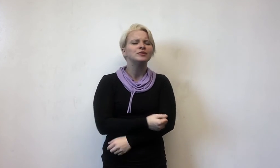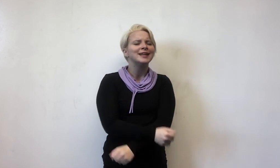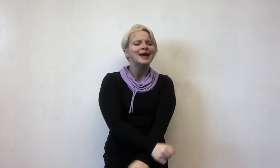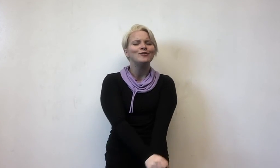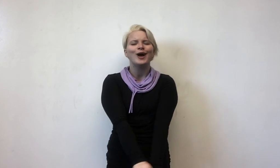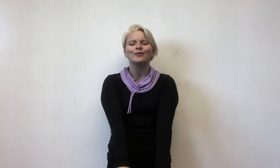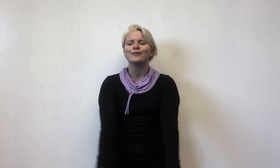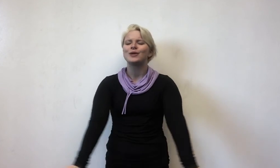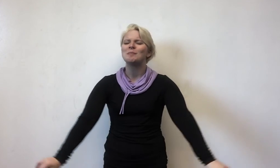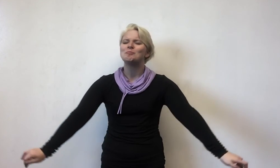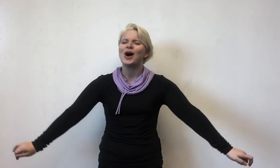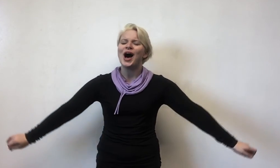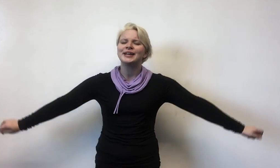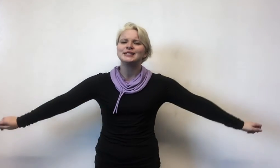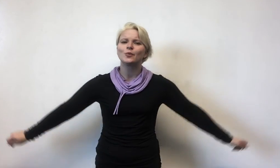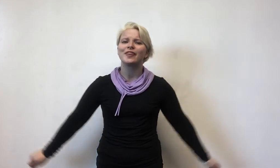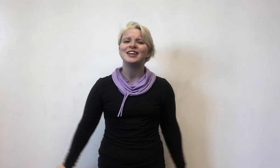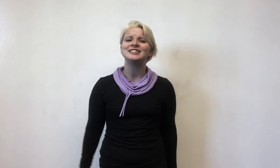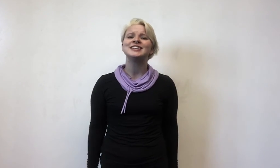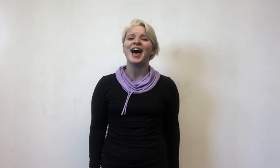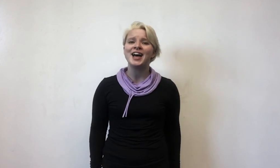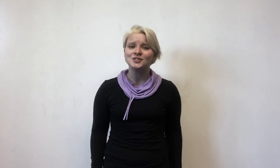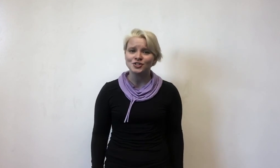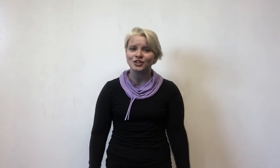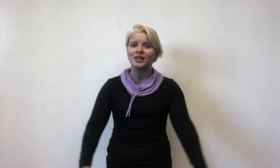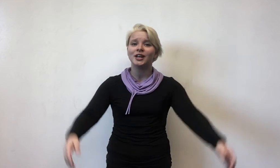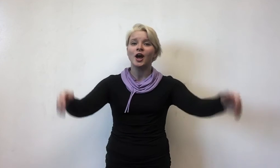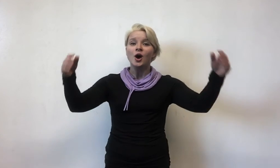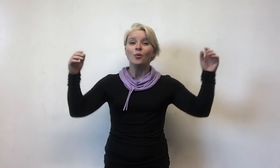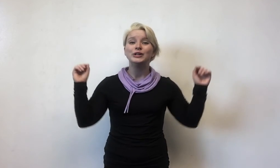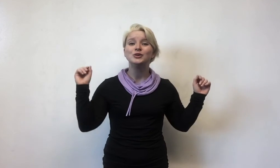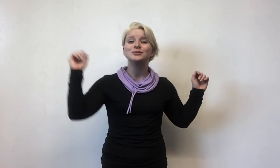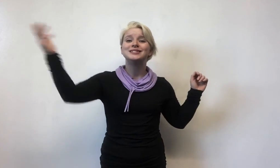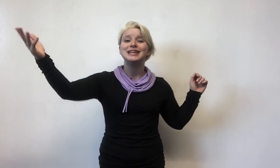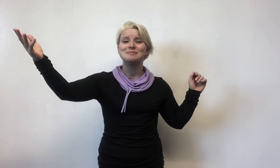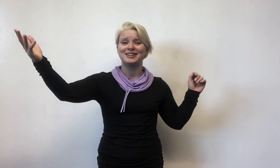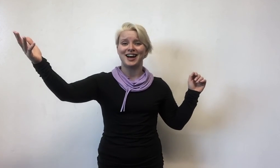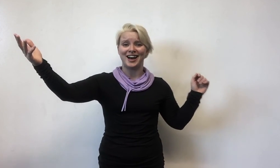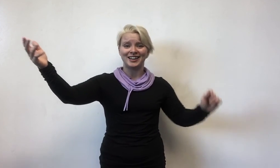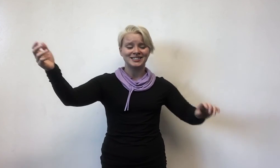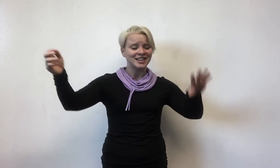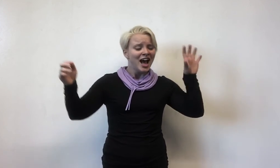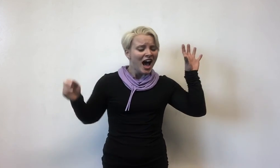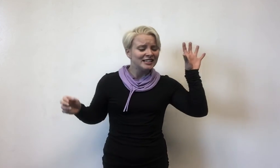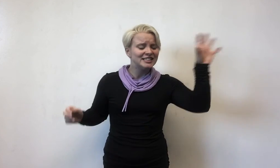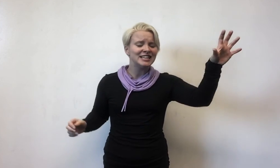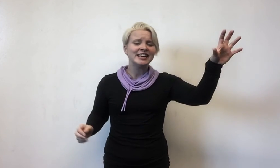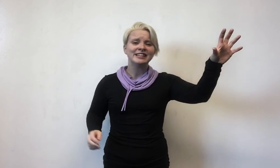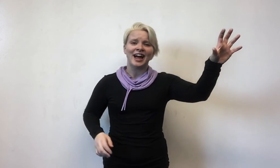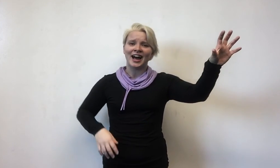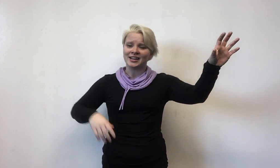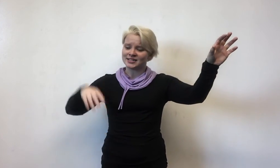playground of their bodies with intention. When you demonize, idealize,